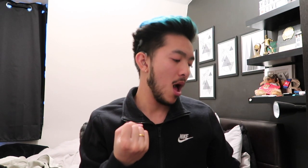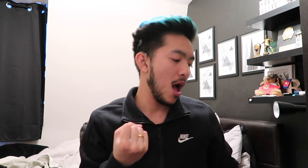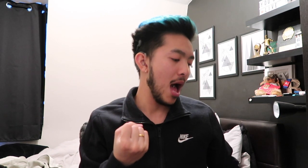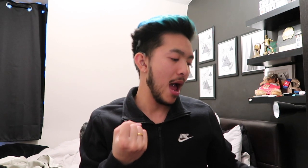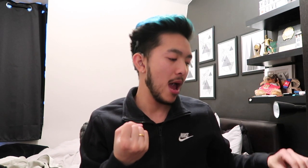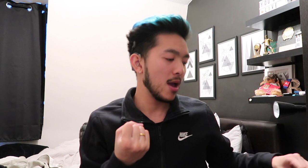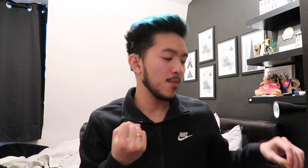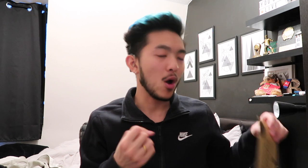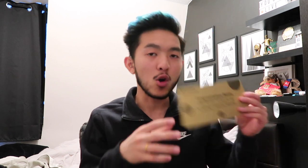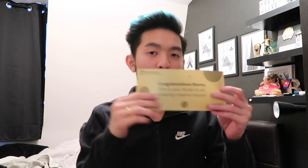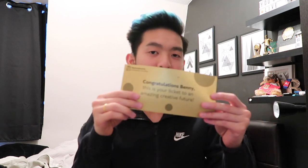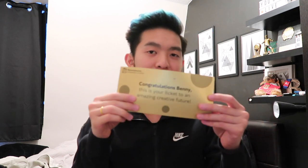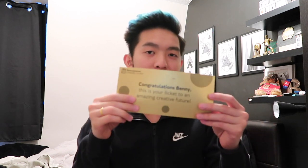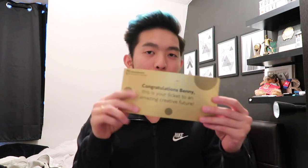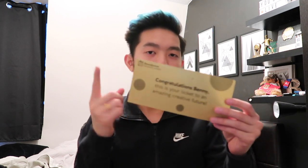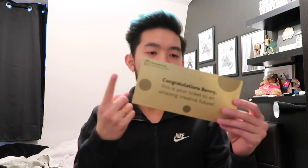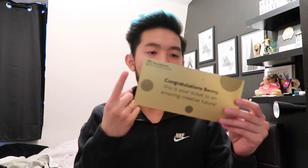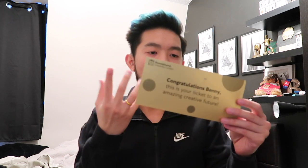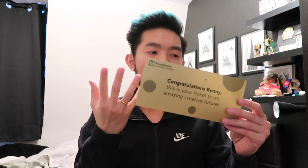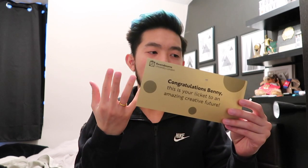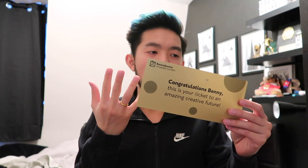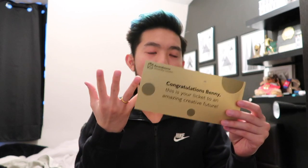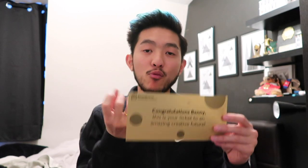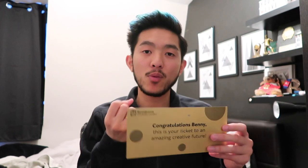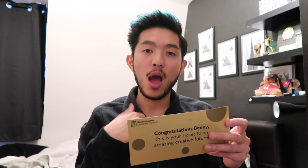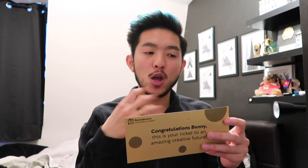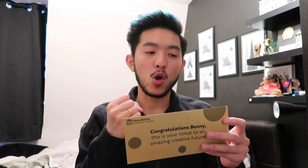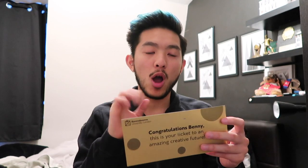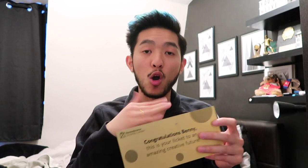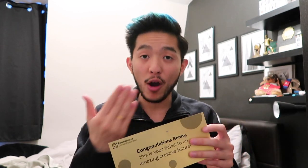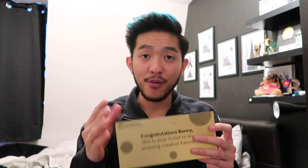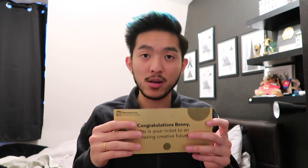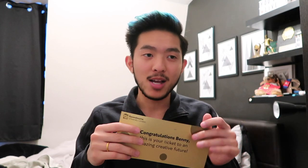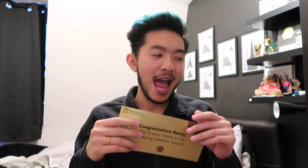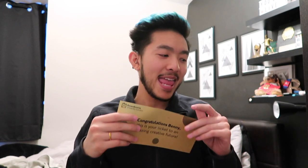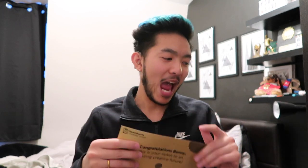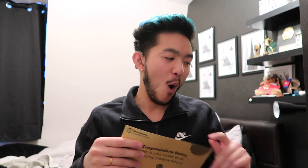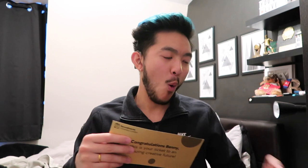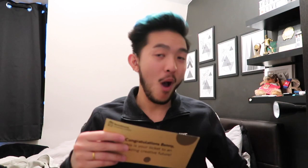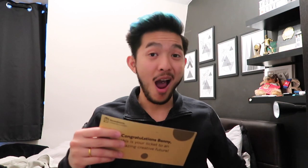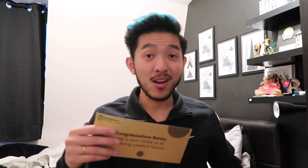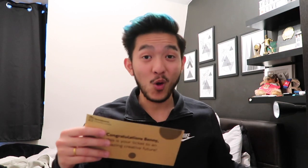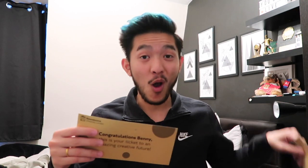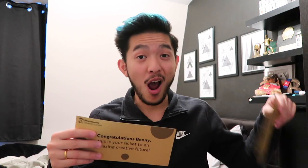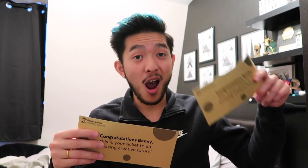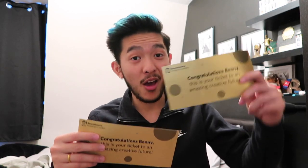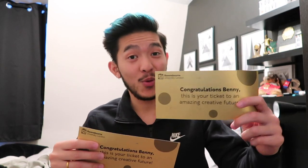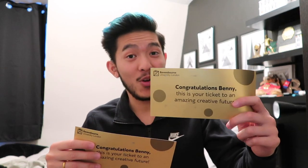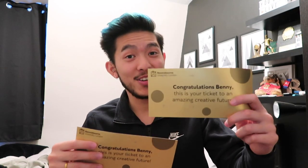Uh. Go. Think about. I go, I got a phone. Now, I go, hide the book.